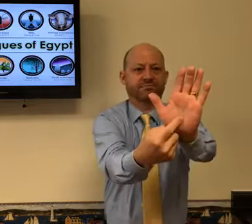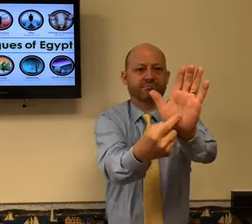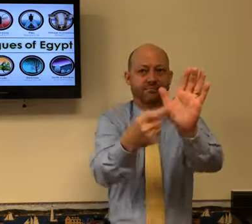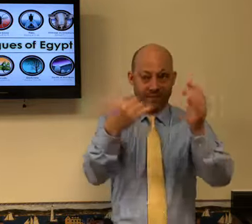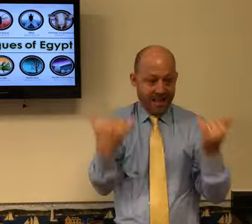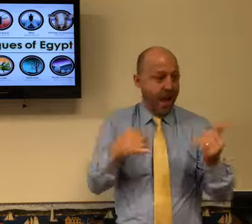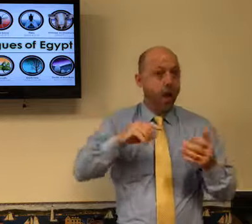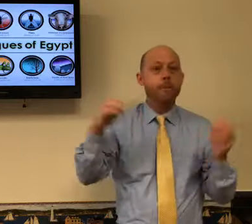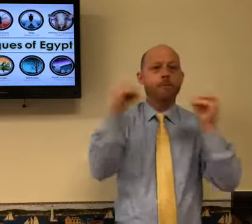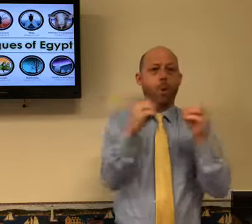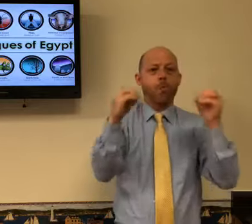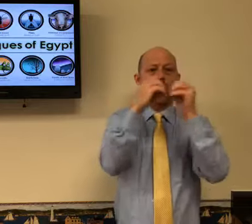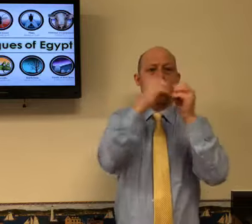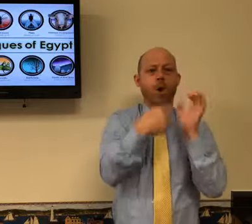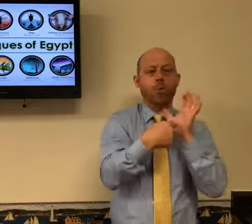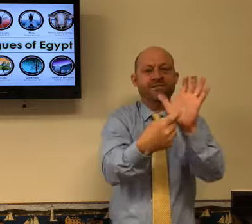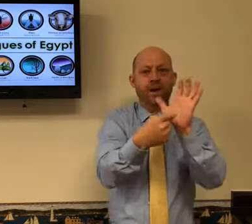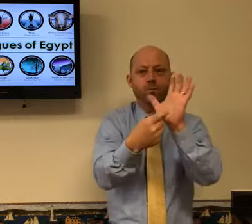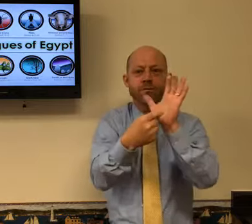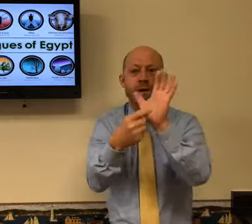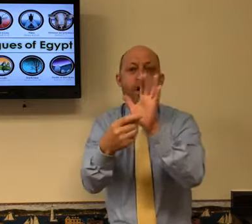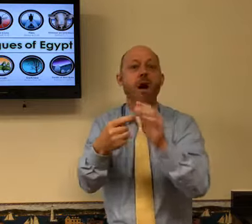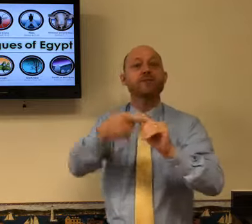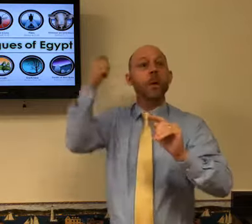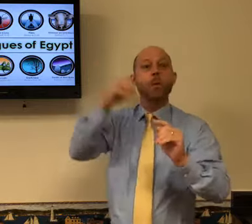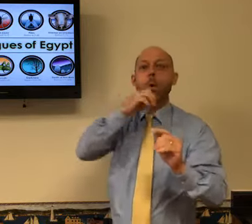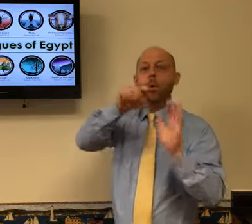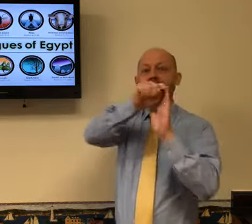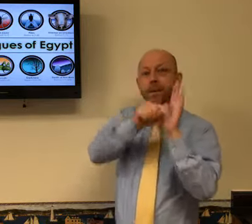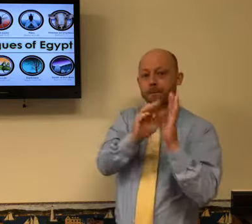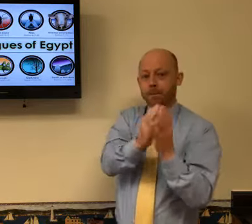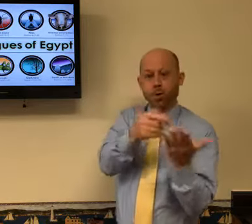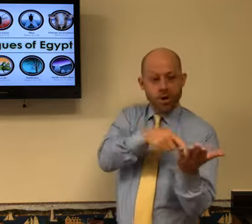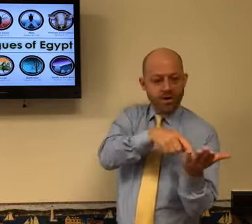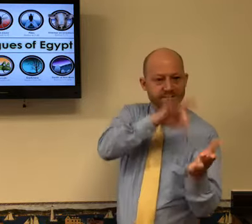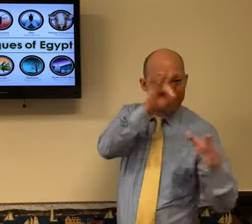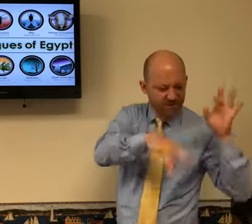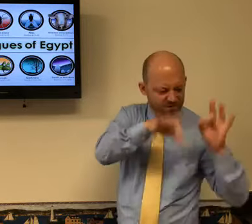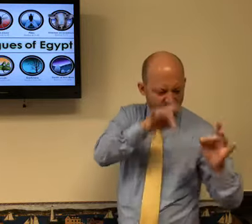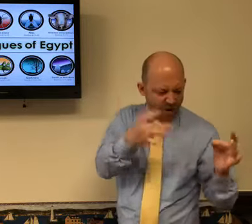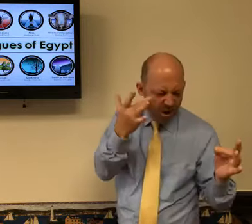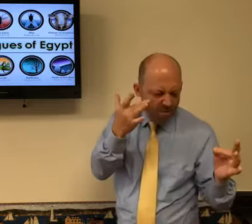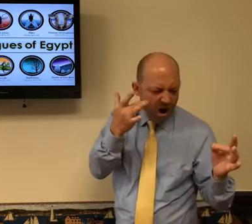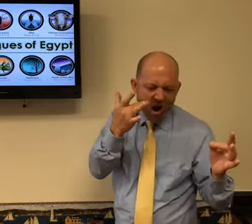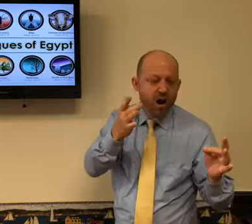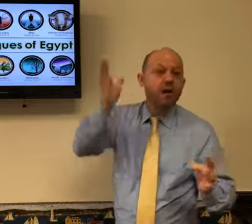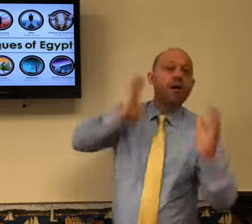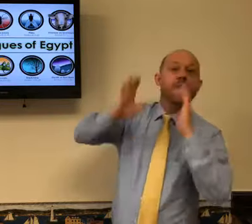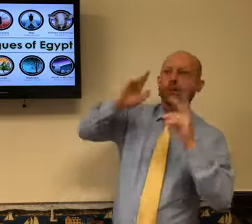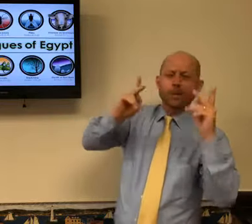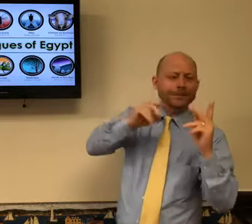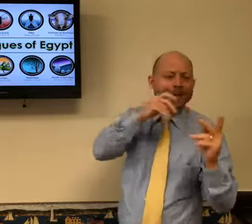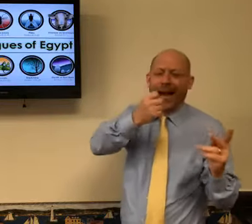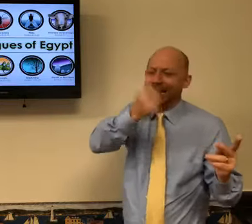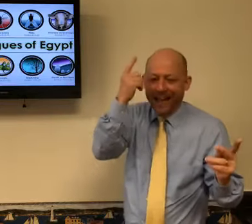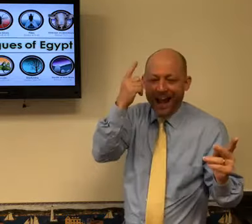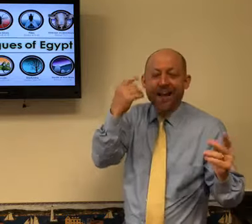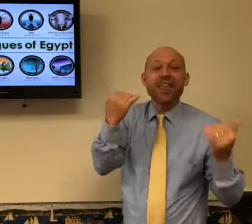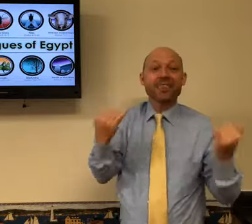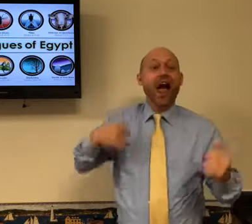And I want to give you some reveals and and some more signs from the Old Testament that kind of point to the New Testament. Things that happened